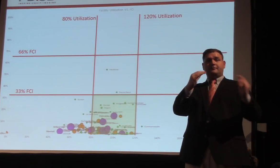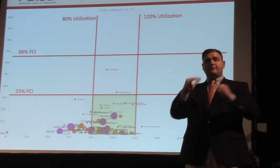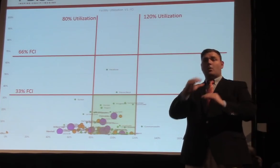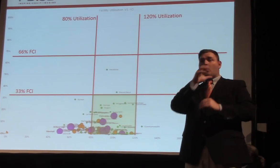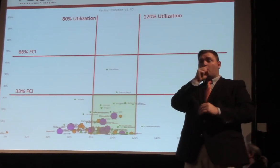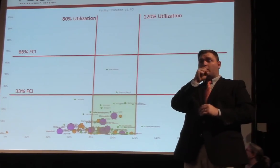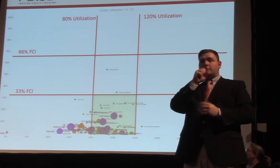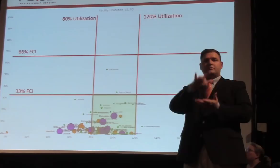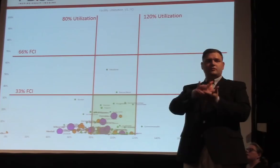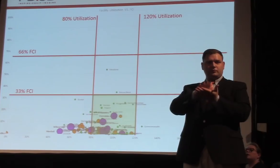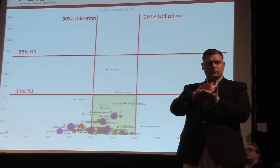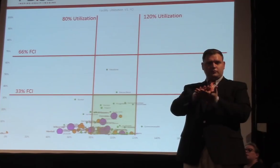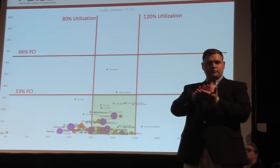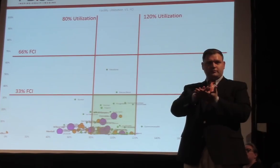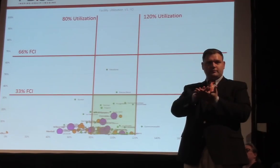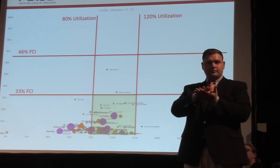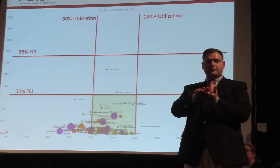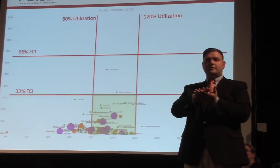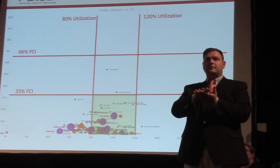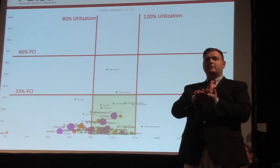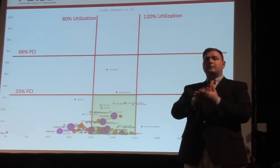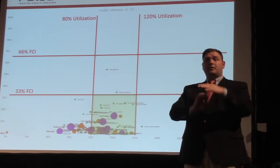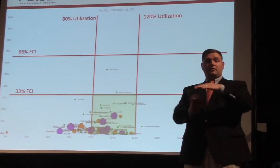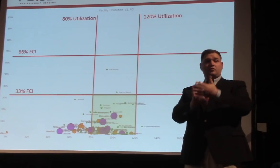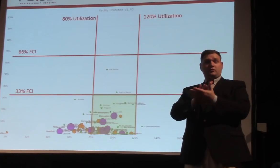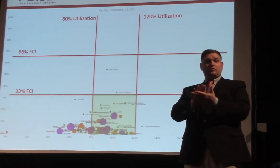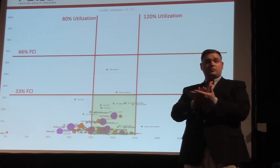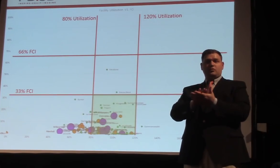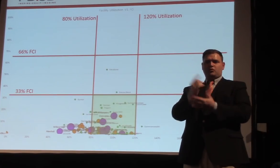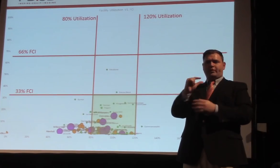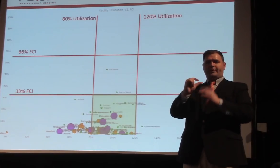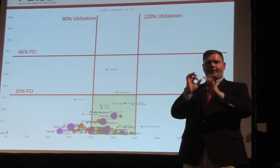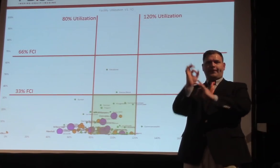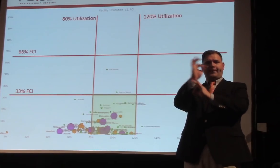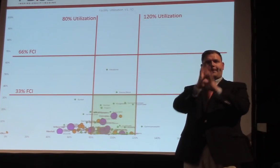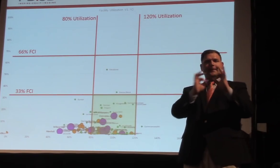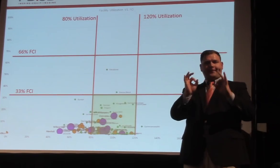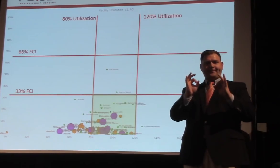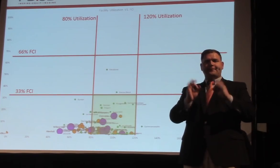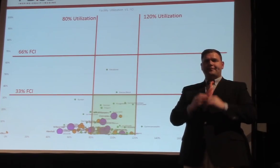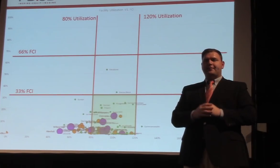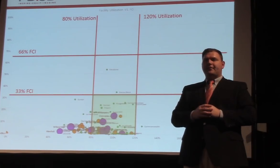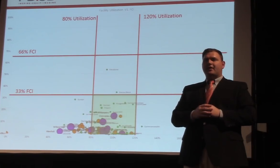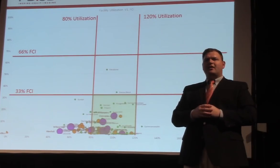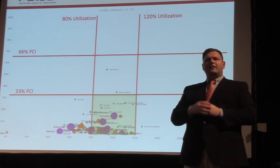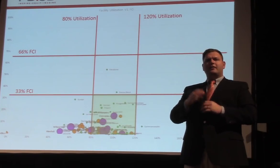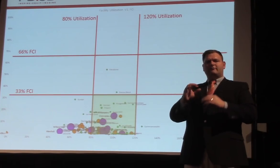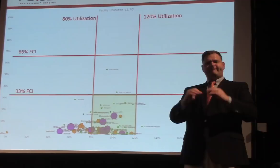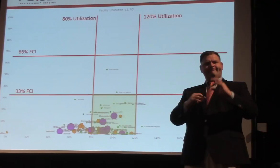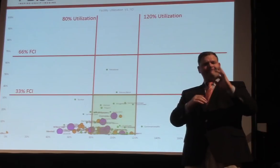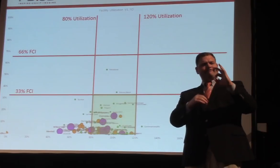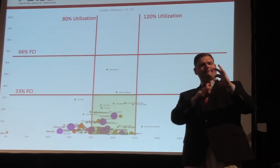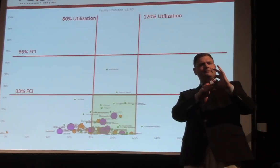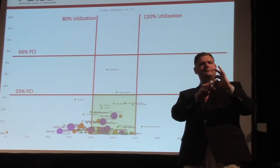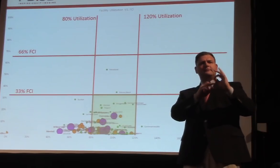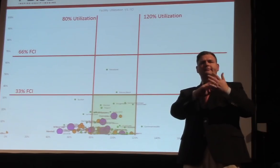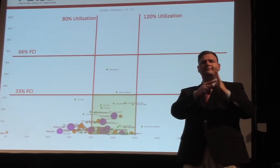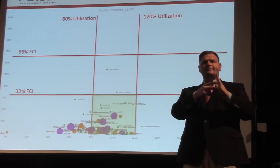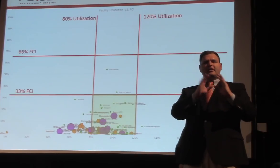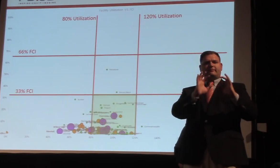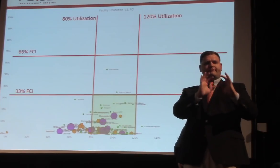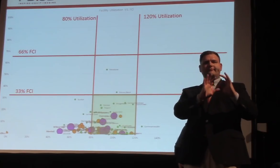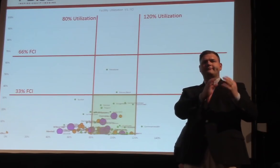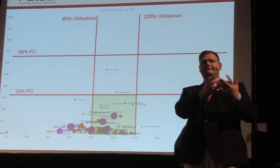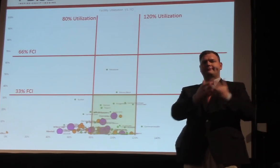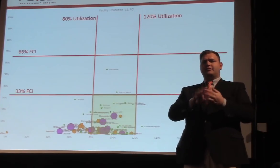are the orange ones, and the elementary schools are little green circles. And each circle is scaled proportional to the square